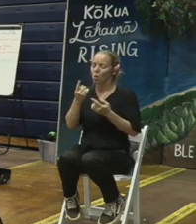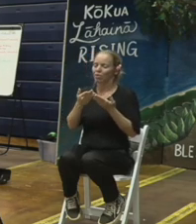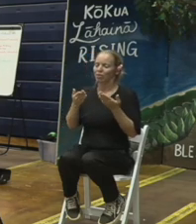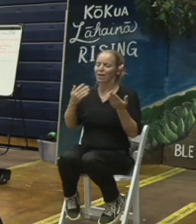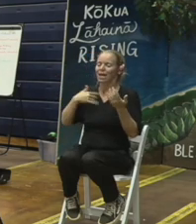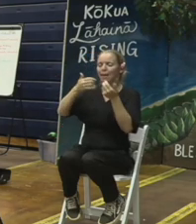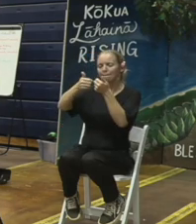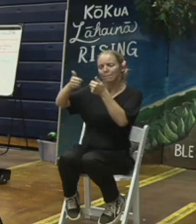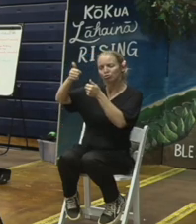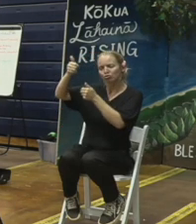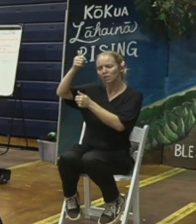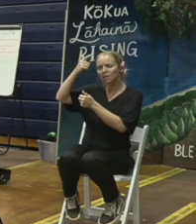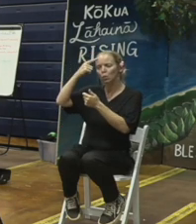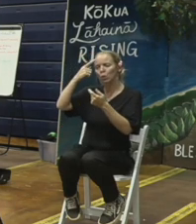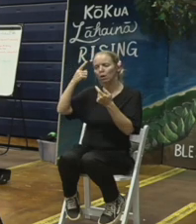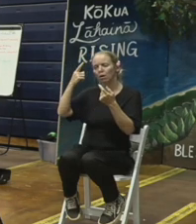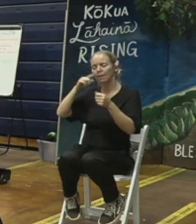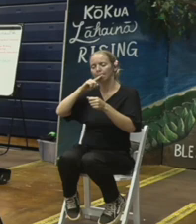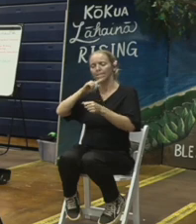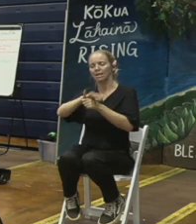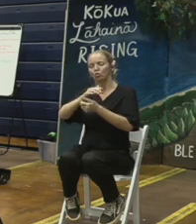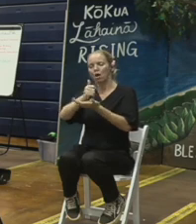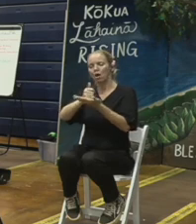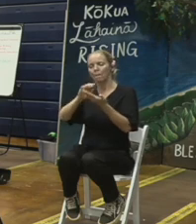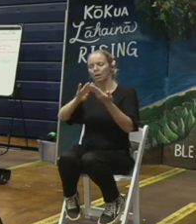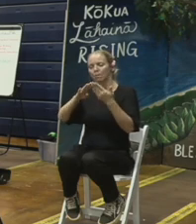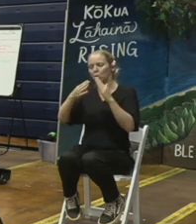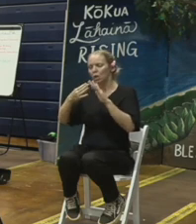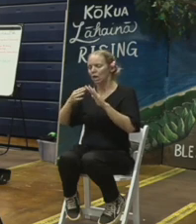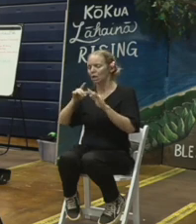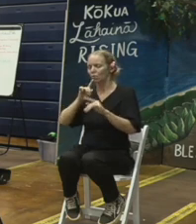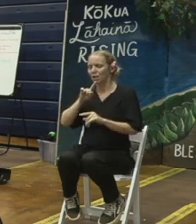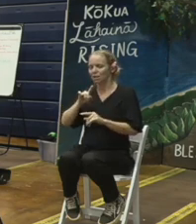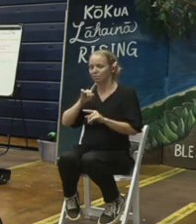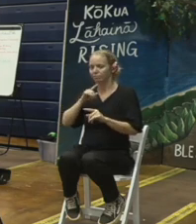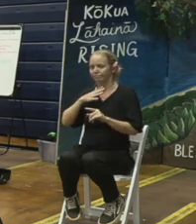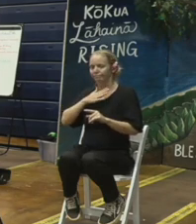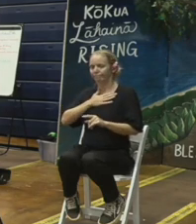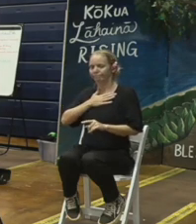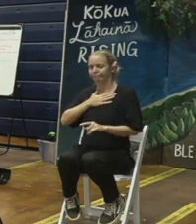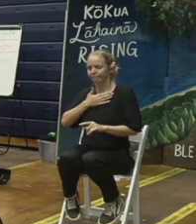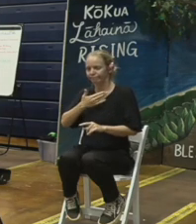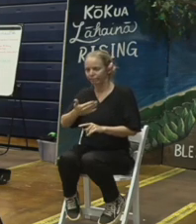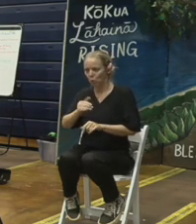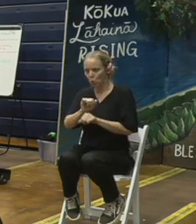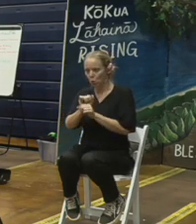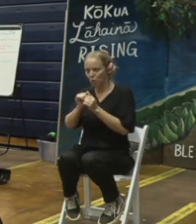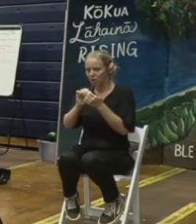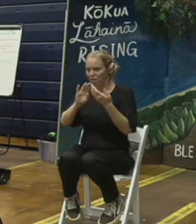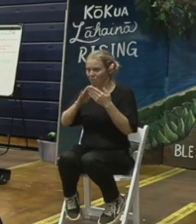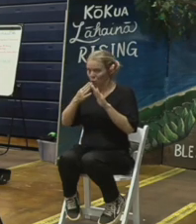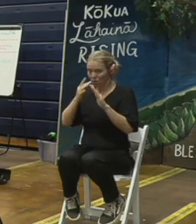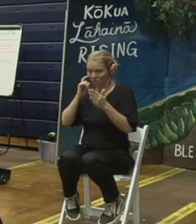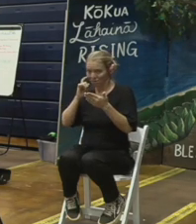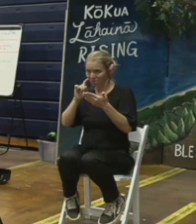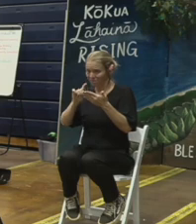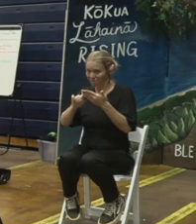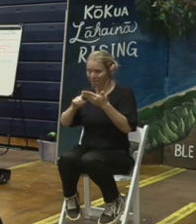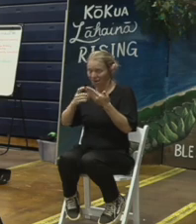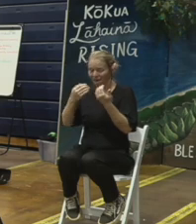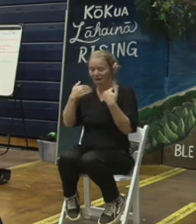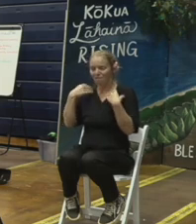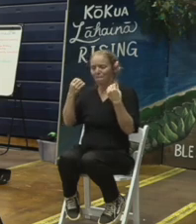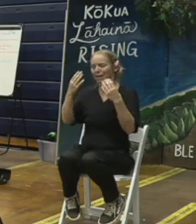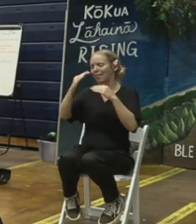committed to helping our community and answering to our community but as you can tell our community has many layers